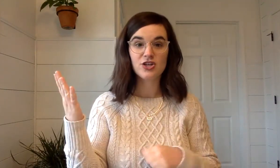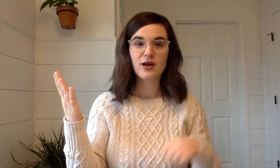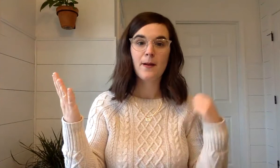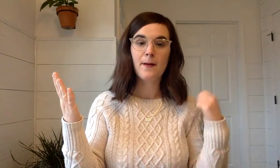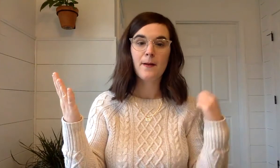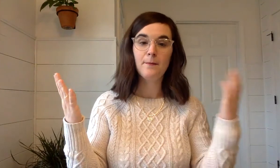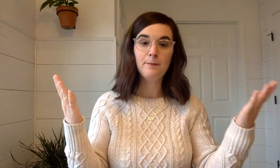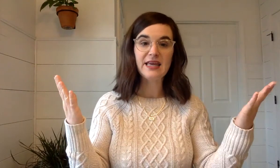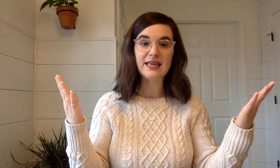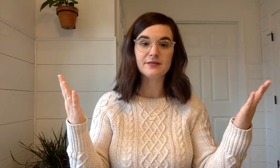Mash.